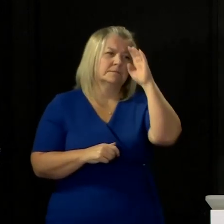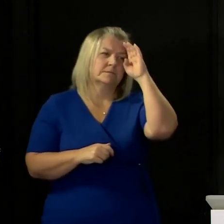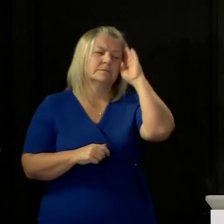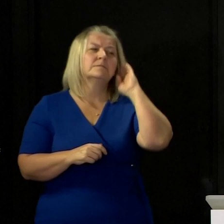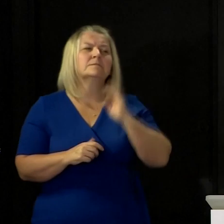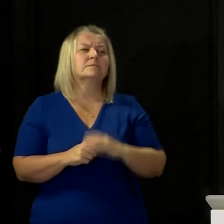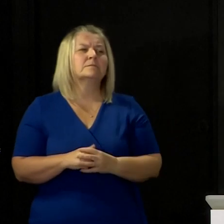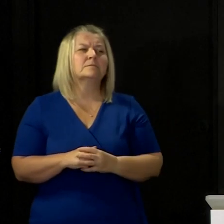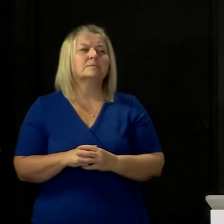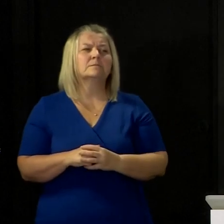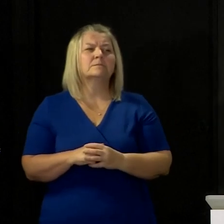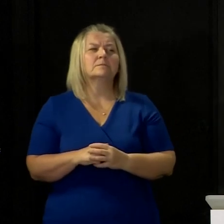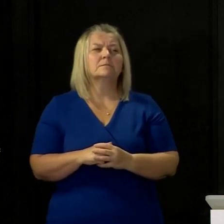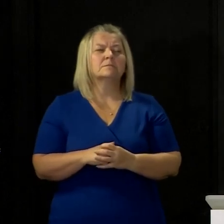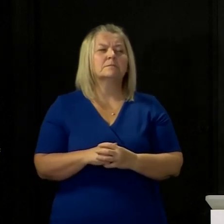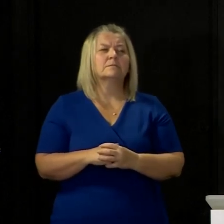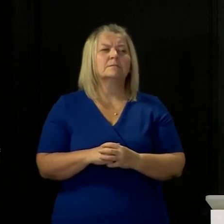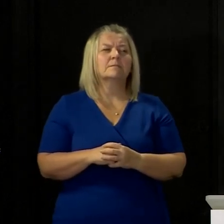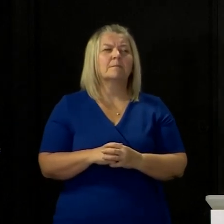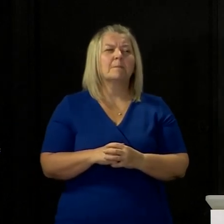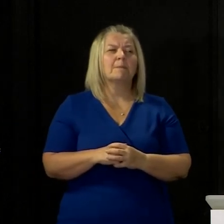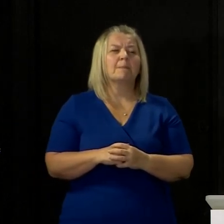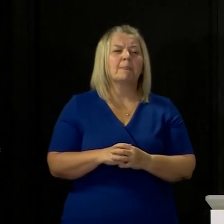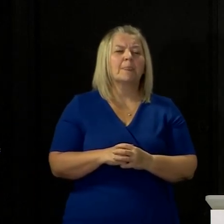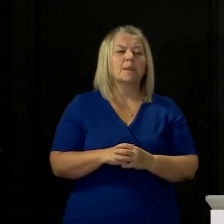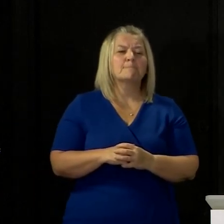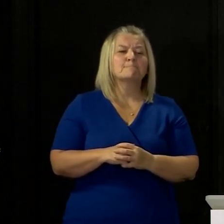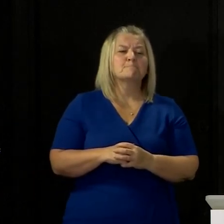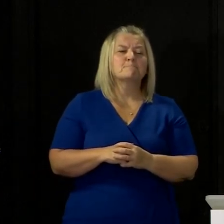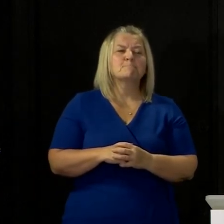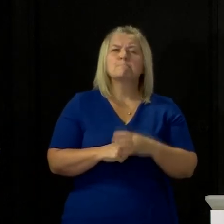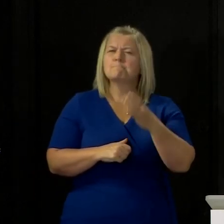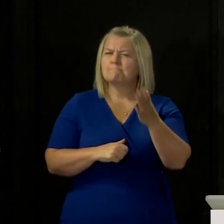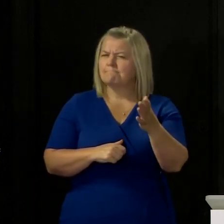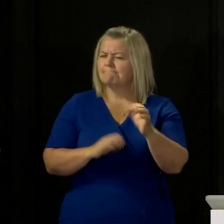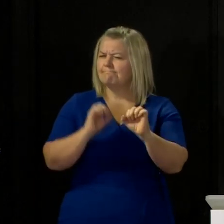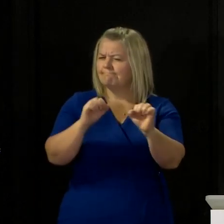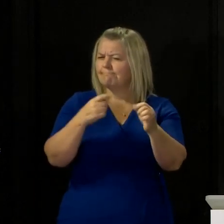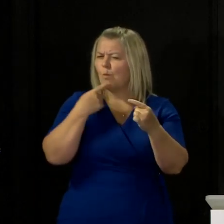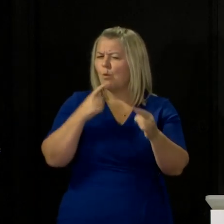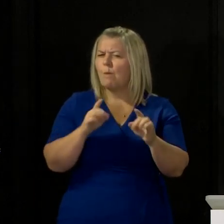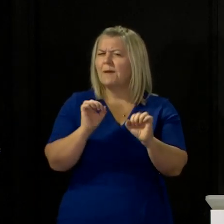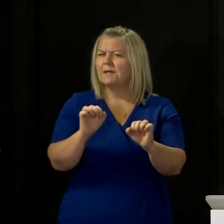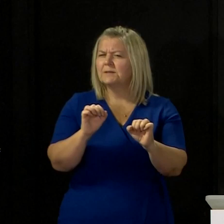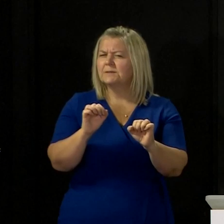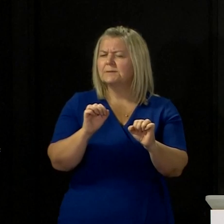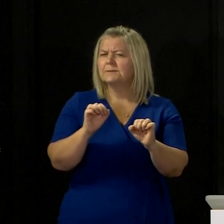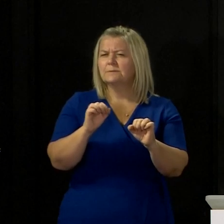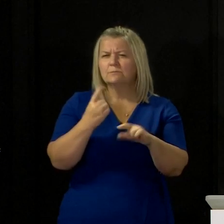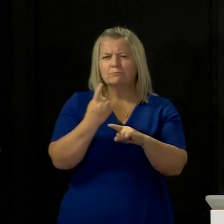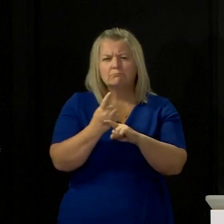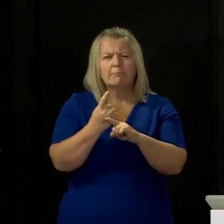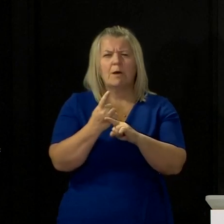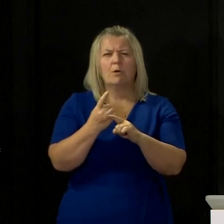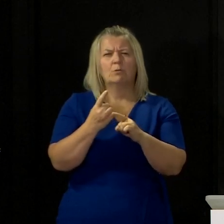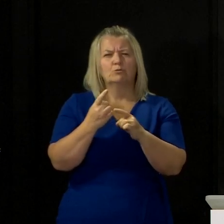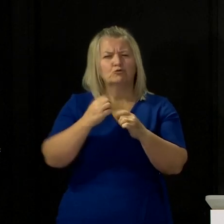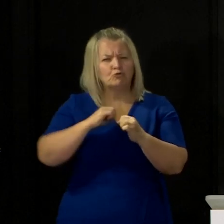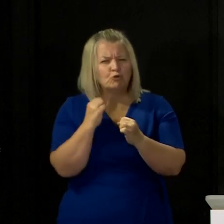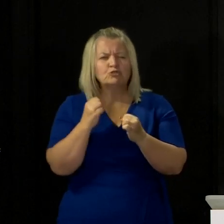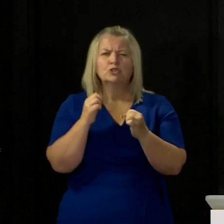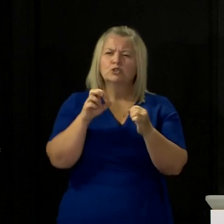Hello, good afternoon. Just to return to your earlier comments on tourism and the potential of